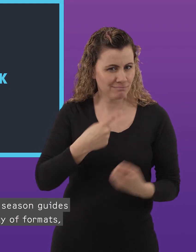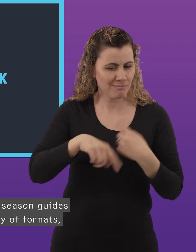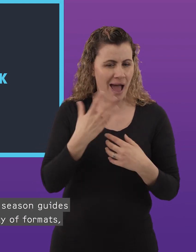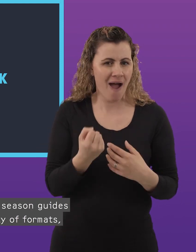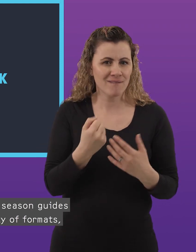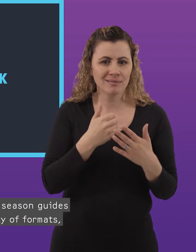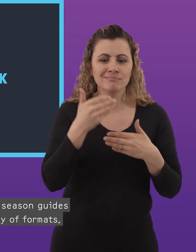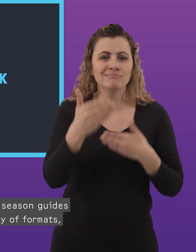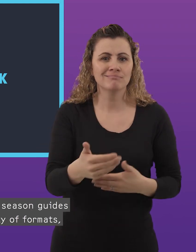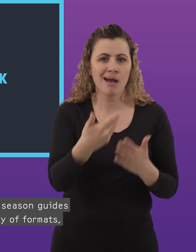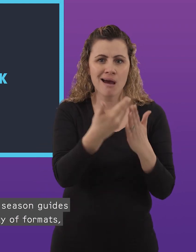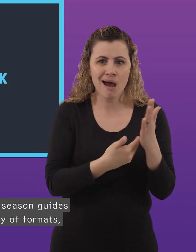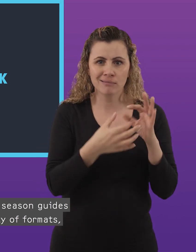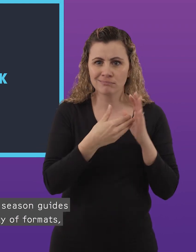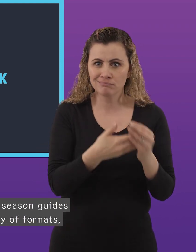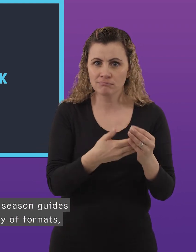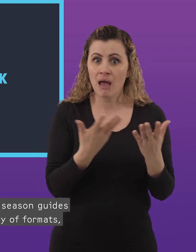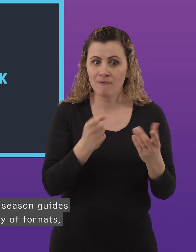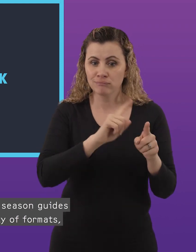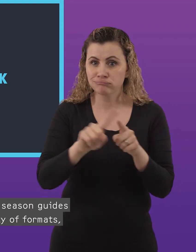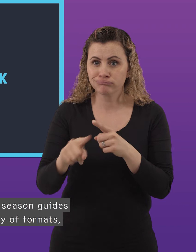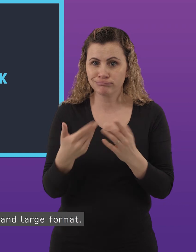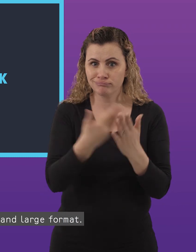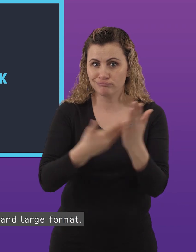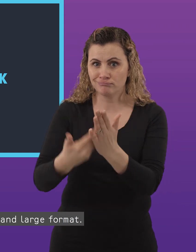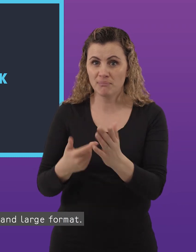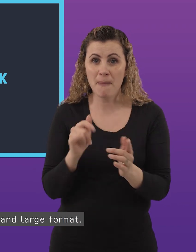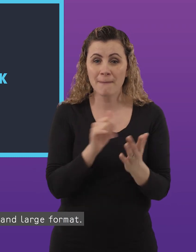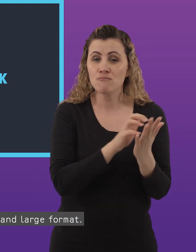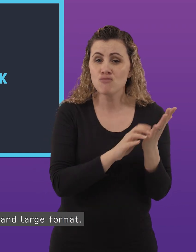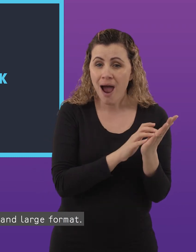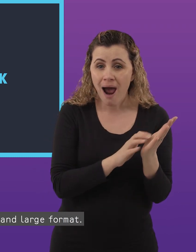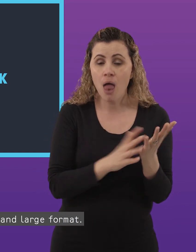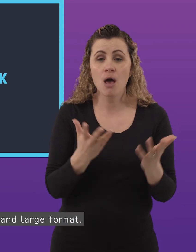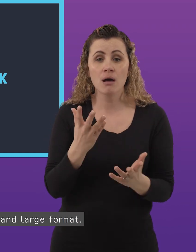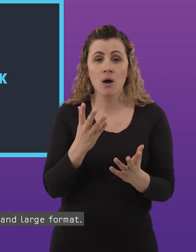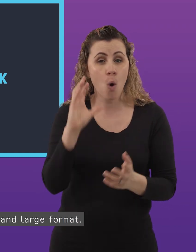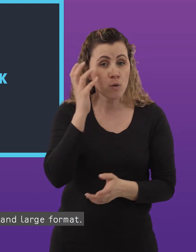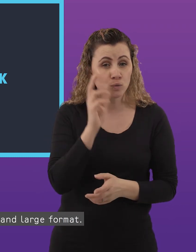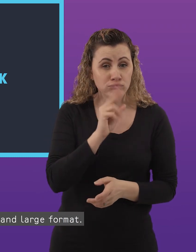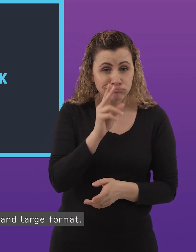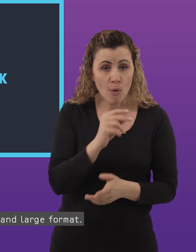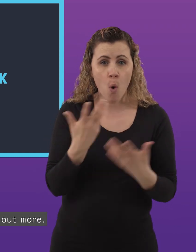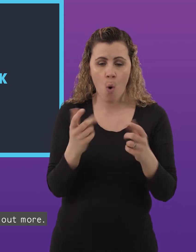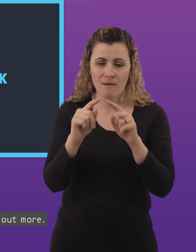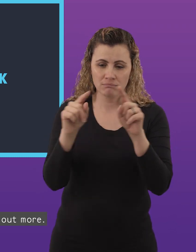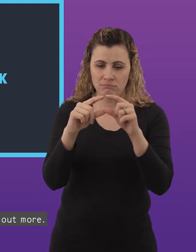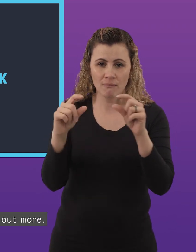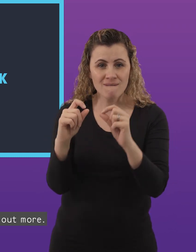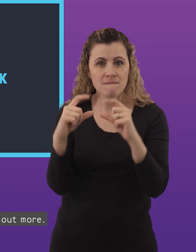our season guides are available in a variety of formats including braille audio and large format just email us to find out